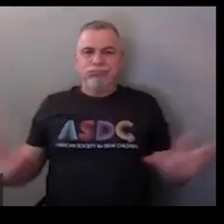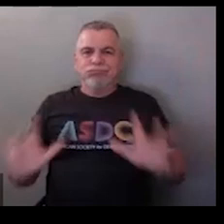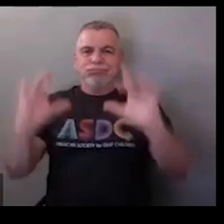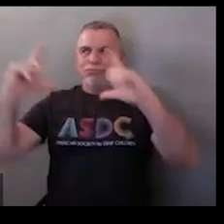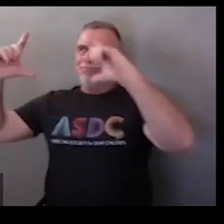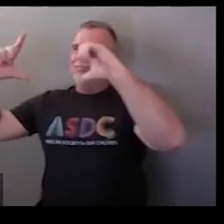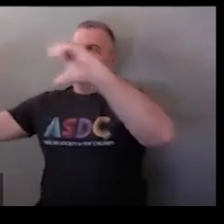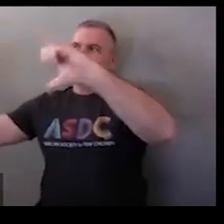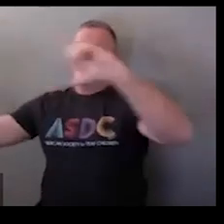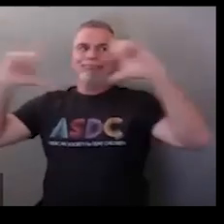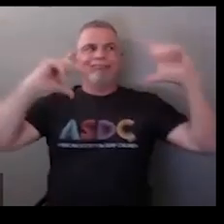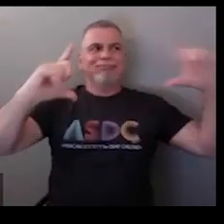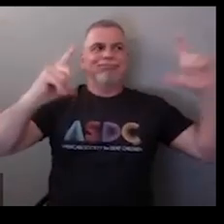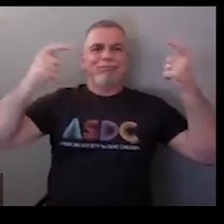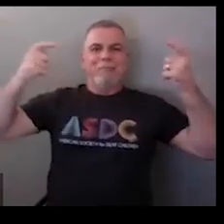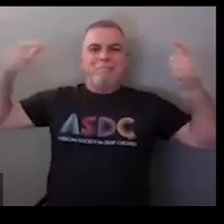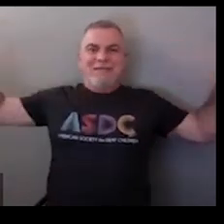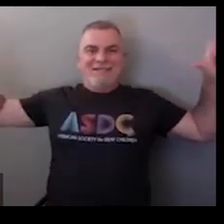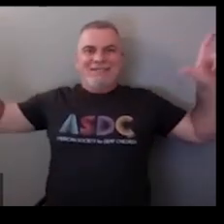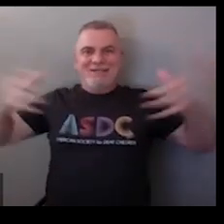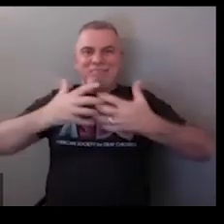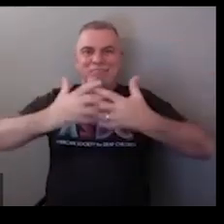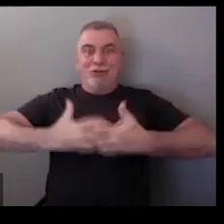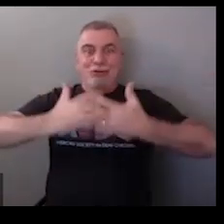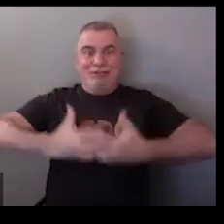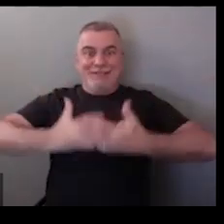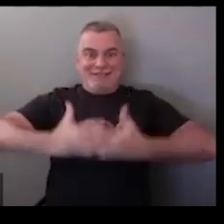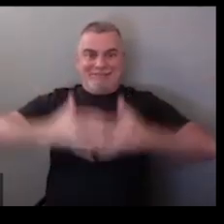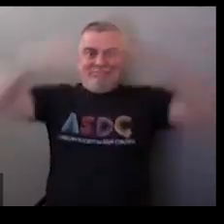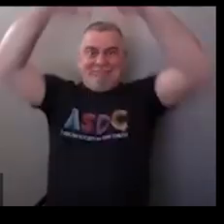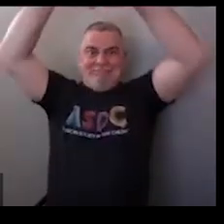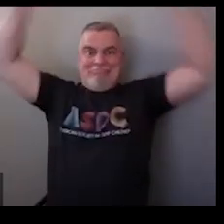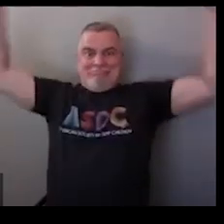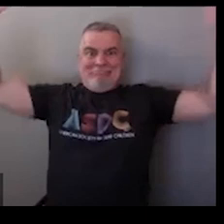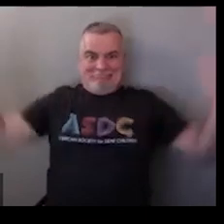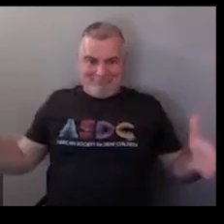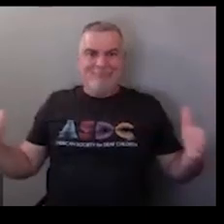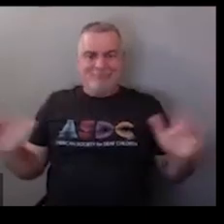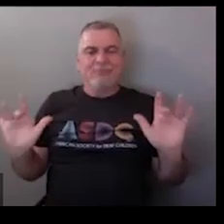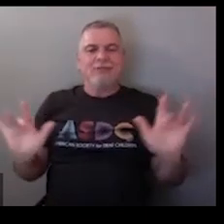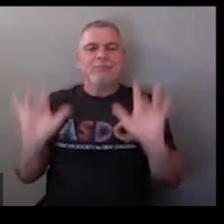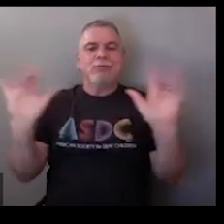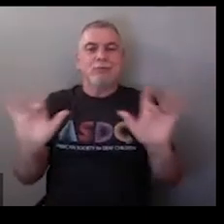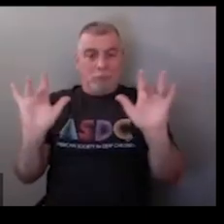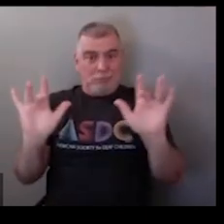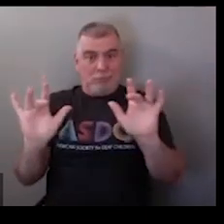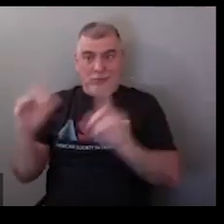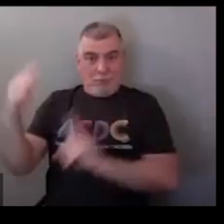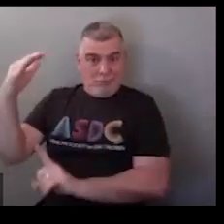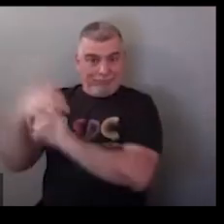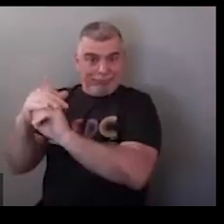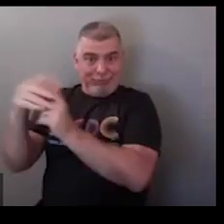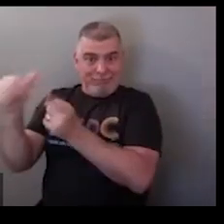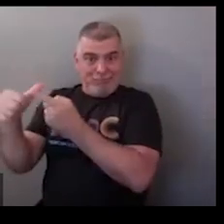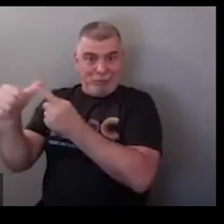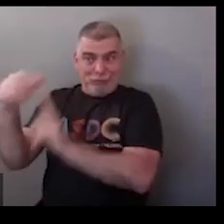the 50s and 60s computers had you know those very large discs that ran on axles and they were very large clunky machines and